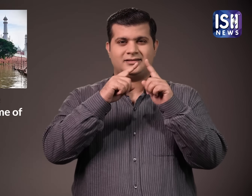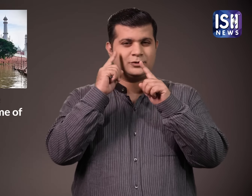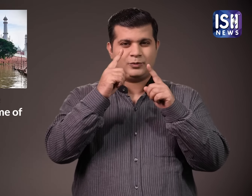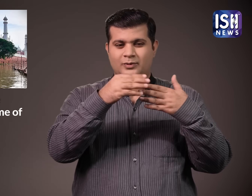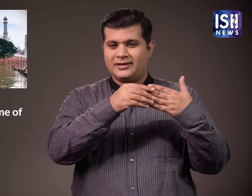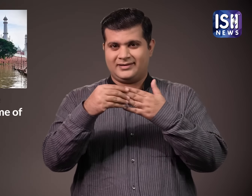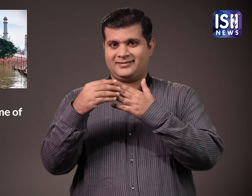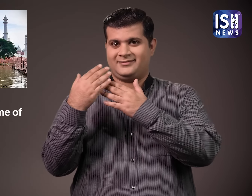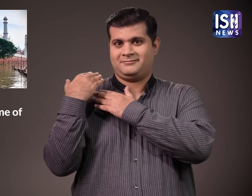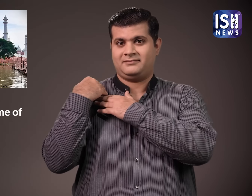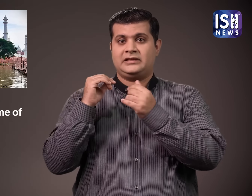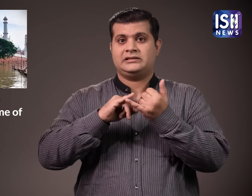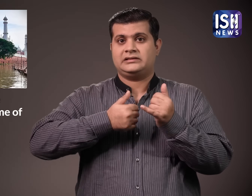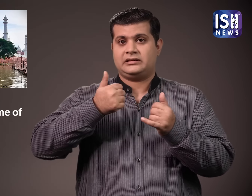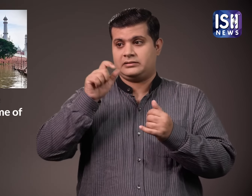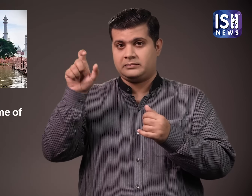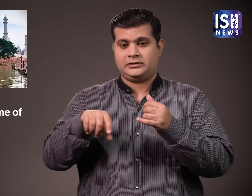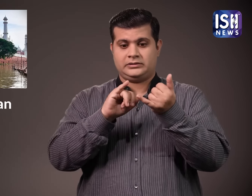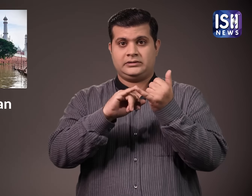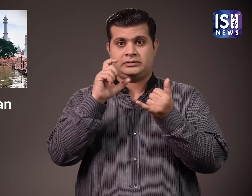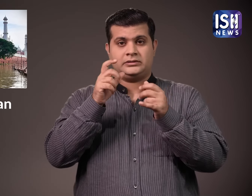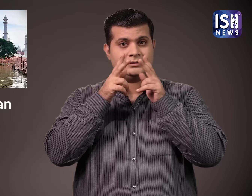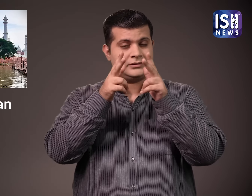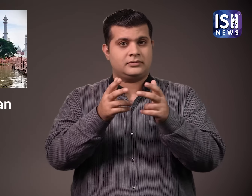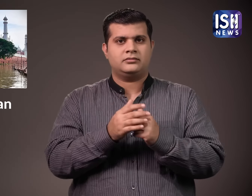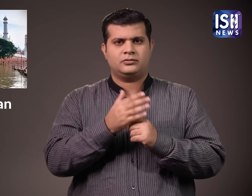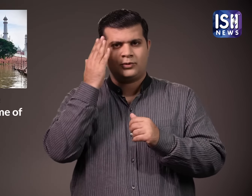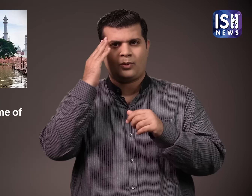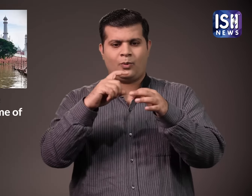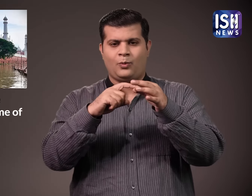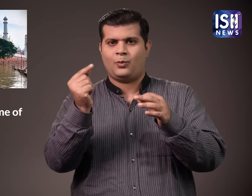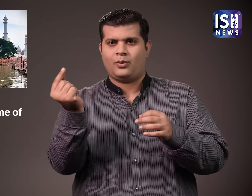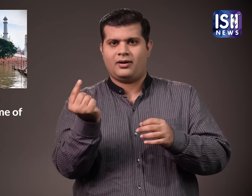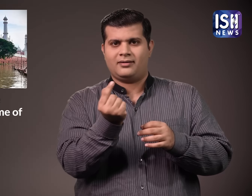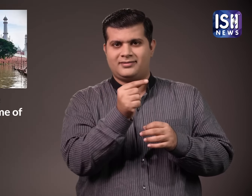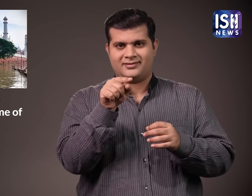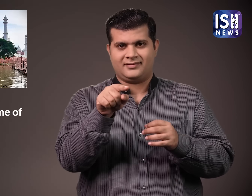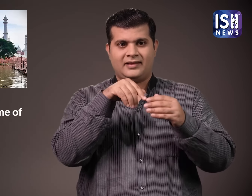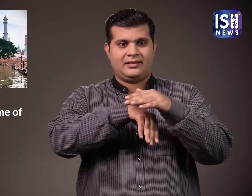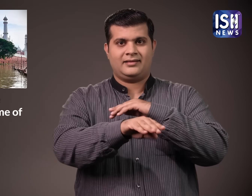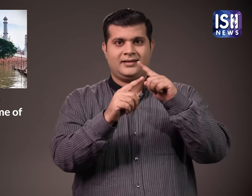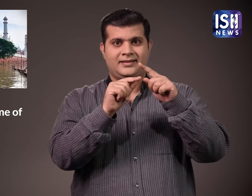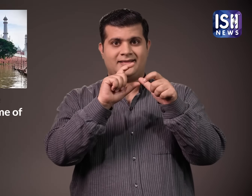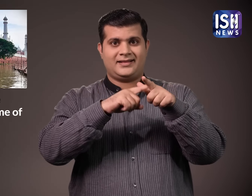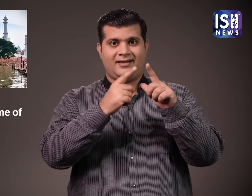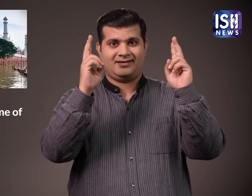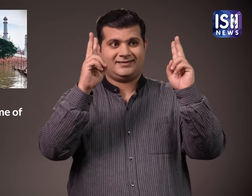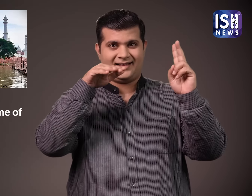Tourist Guide Federation of India, Shaquille Chauhan said that, that verses from the Holy Quran inscribed on the doors